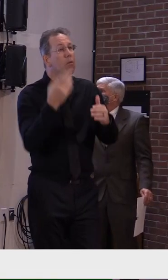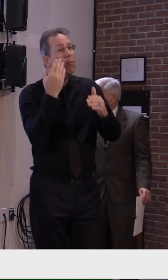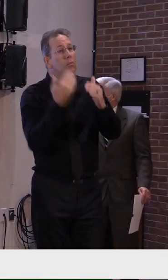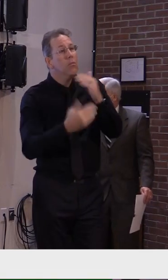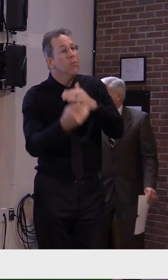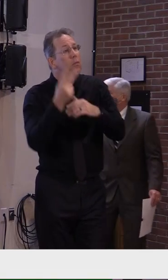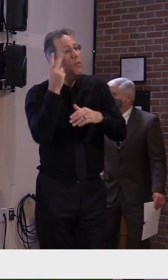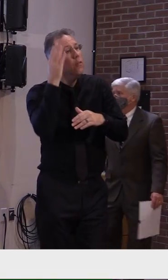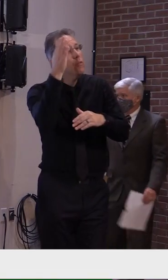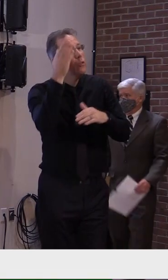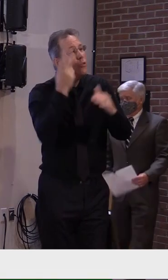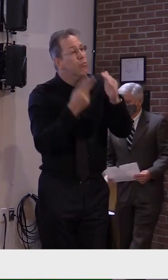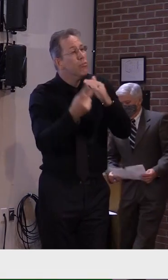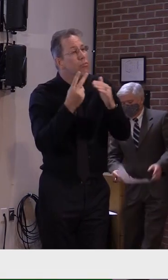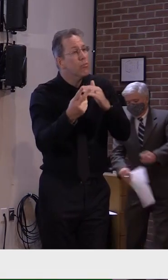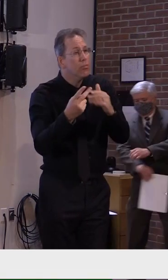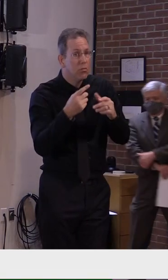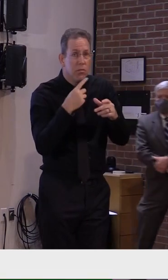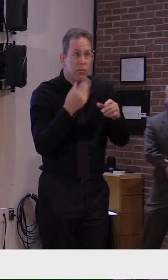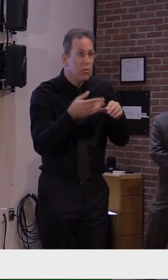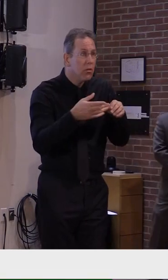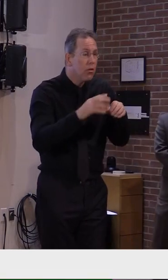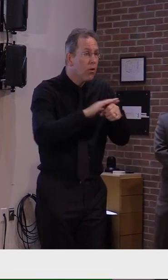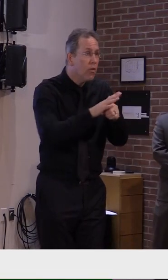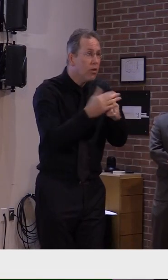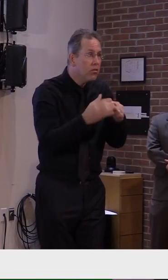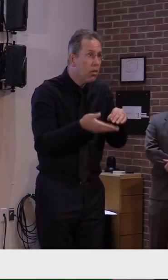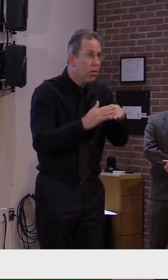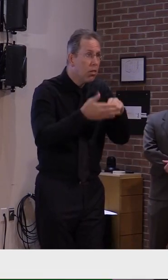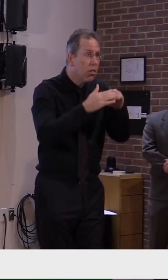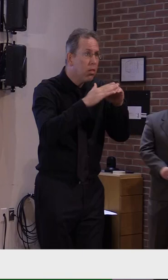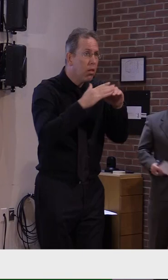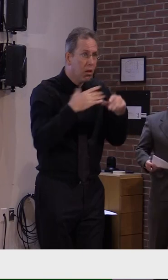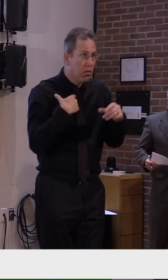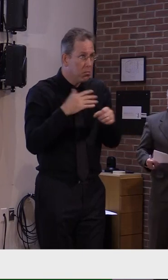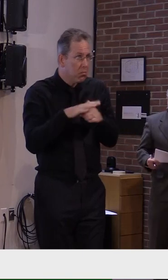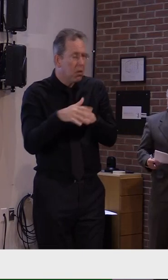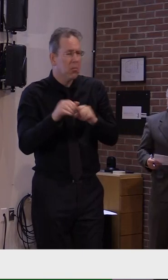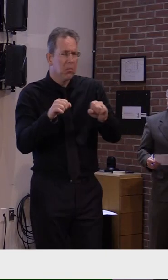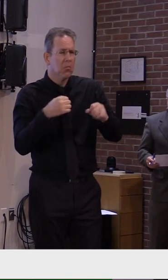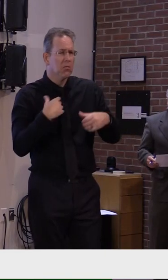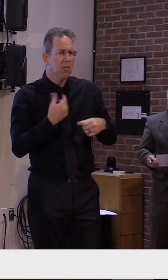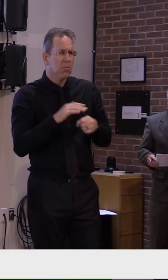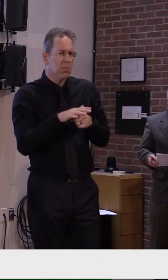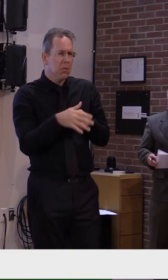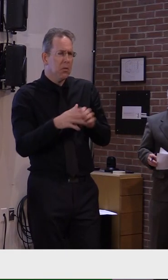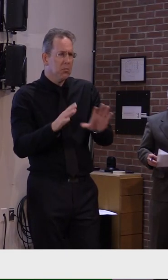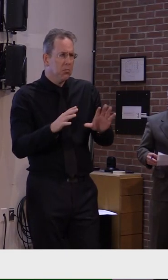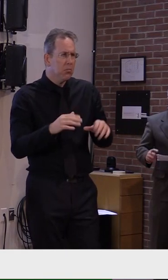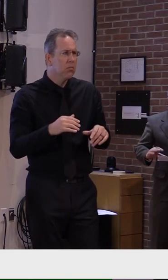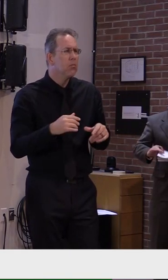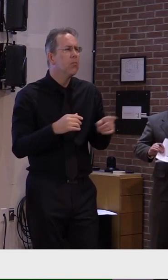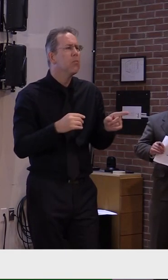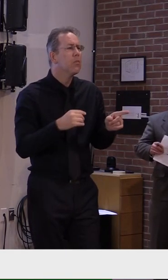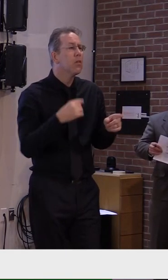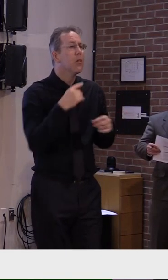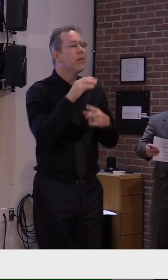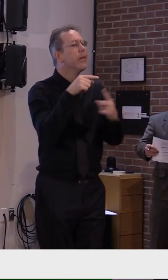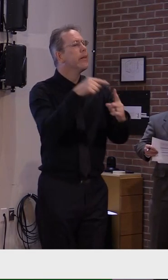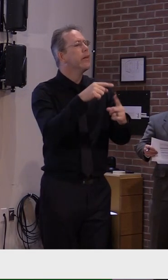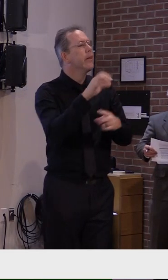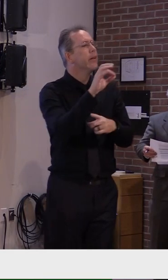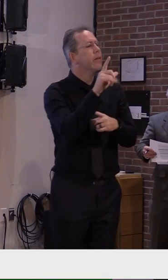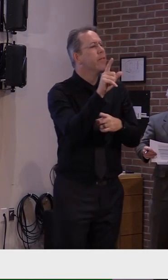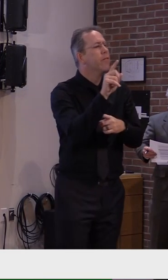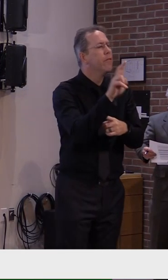peaking at, like I said, in the low teens in terms of ICU. We also want to consider flu as well, which we've certainly looked at and